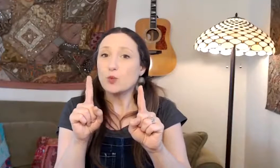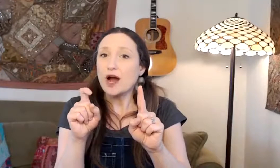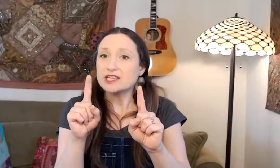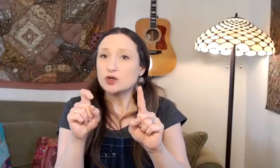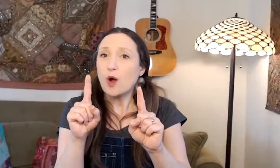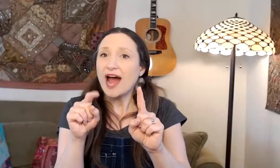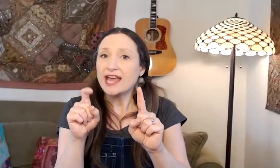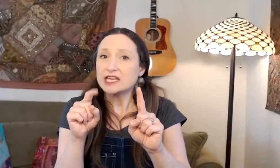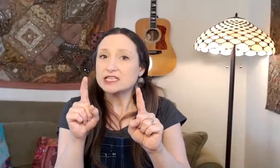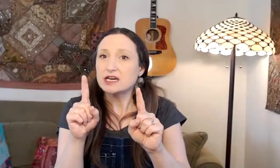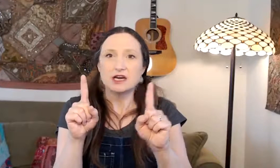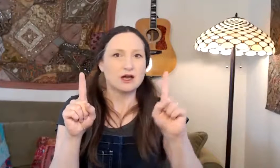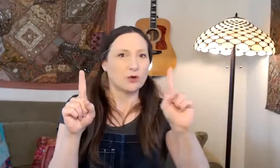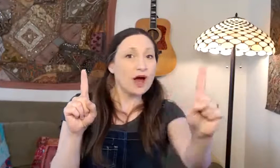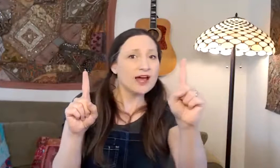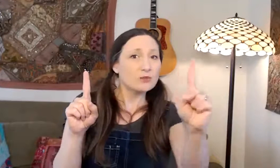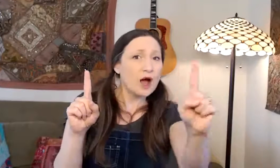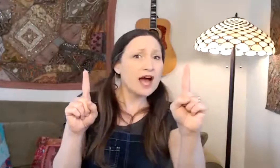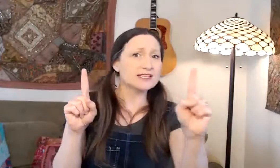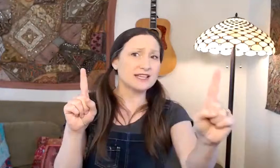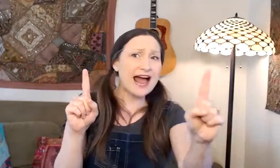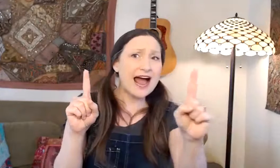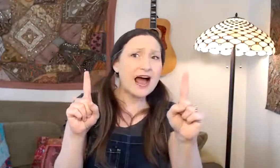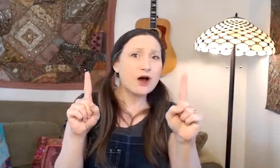was quiet. One was loud.